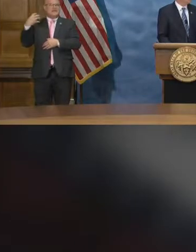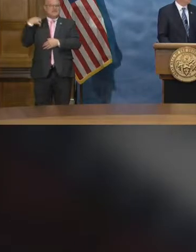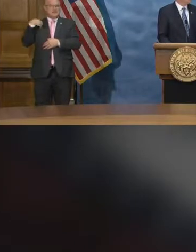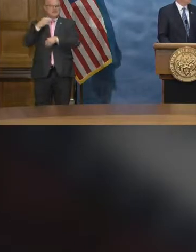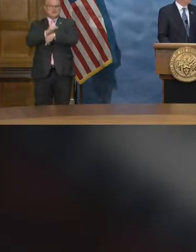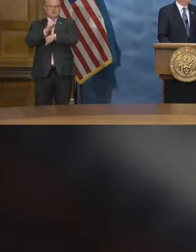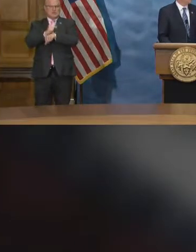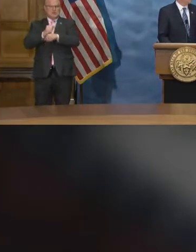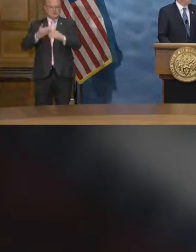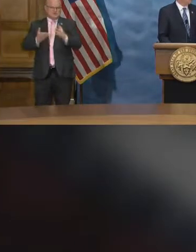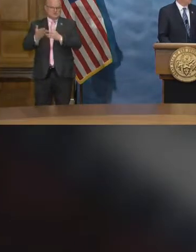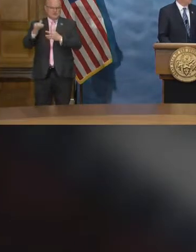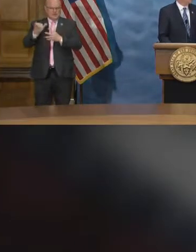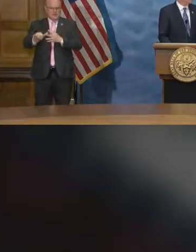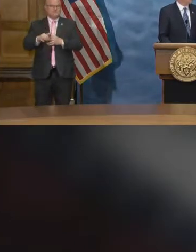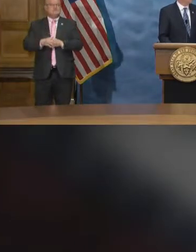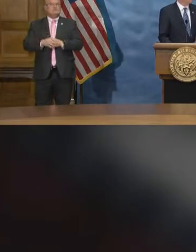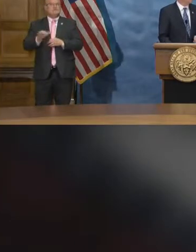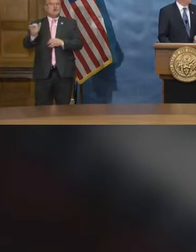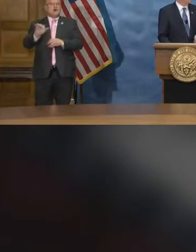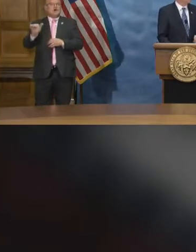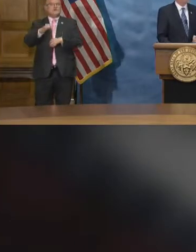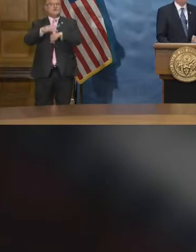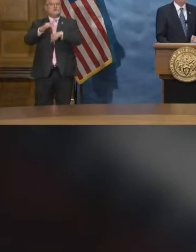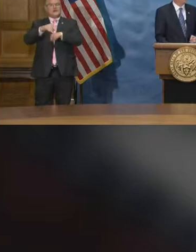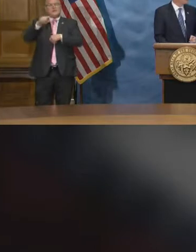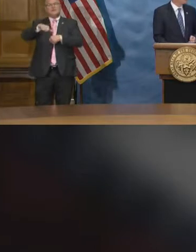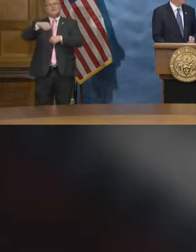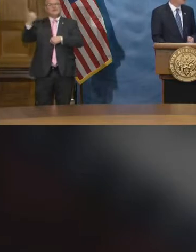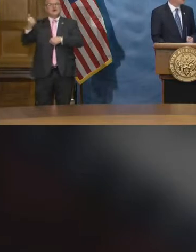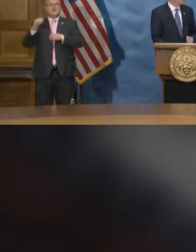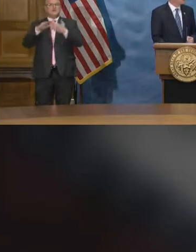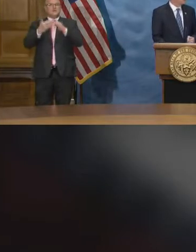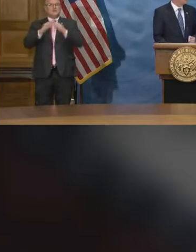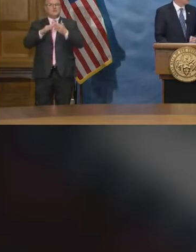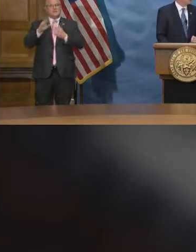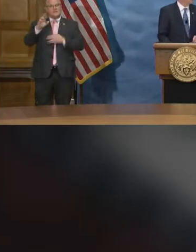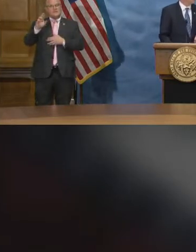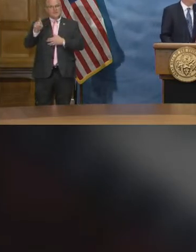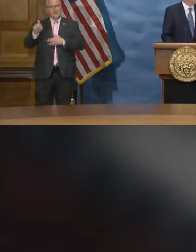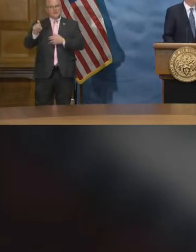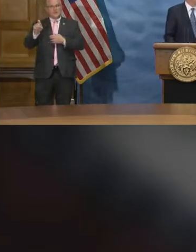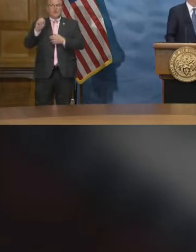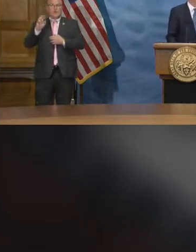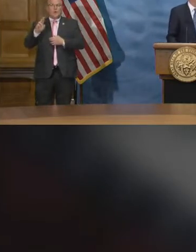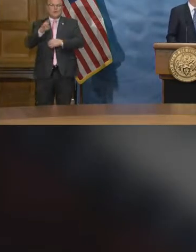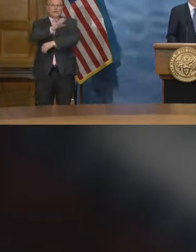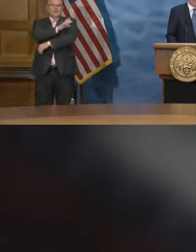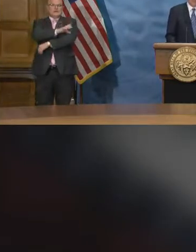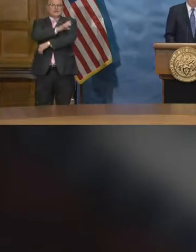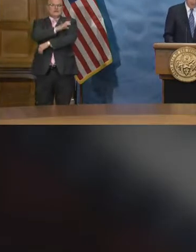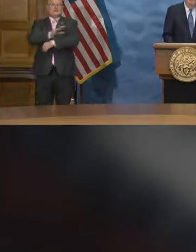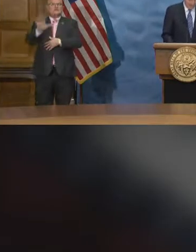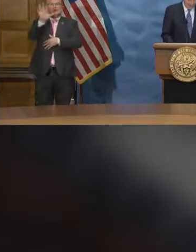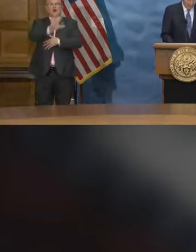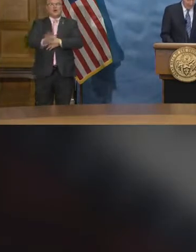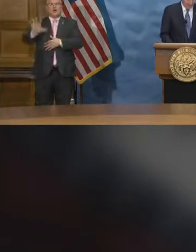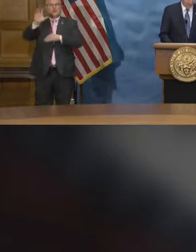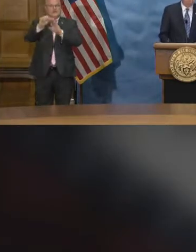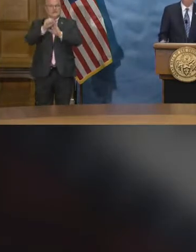through that process. They'll also be available through other community pharmacies or clinics around the state.